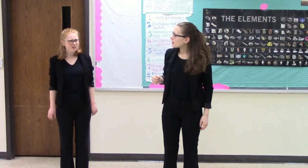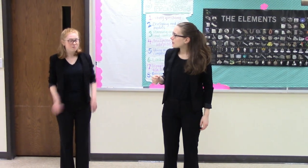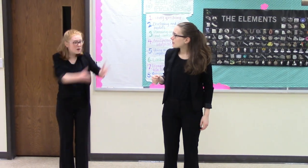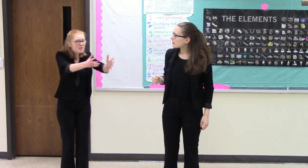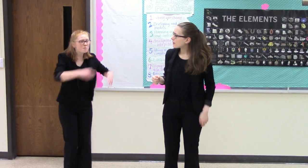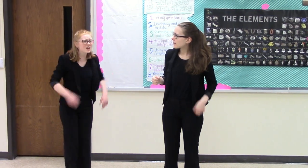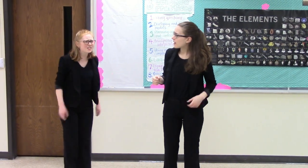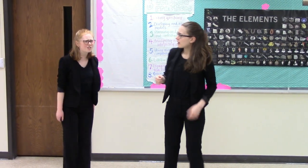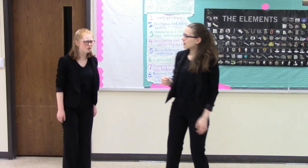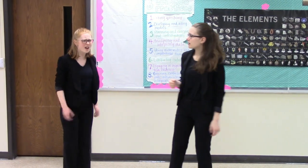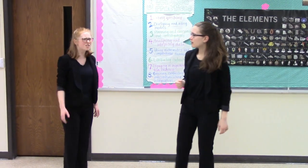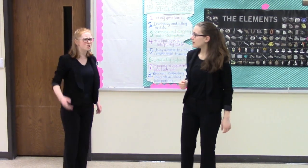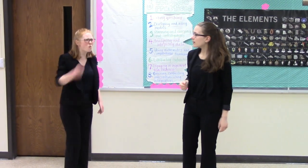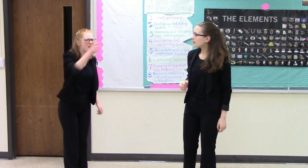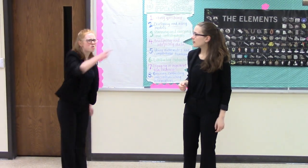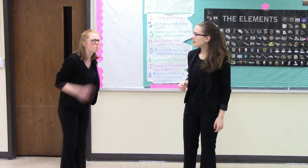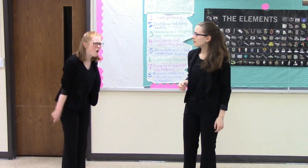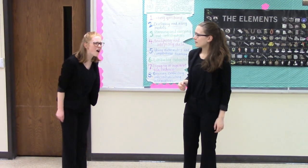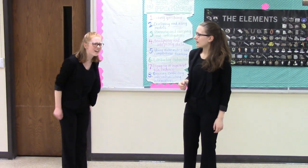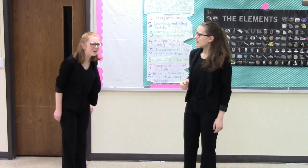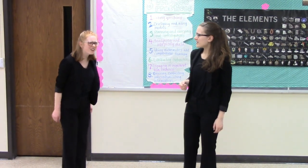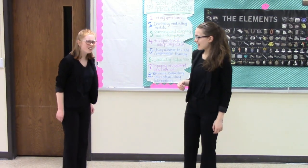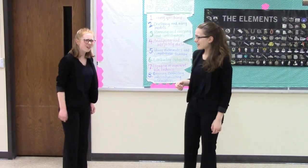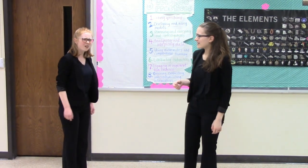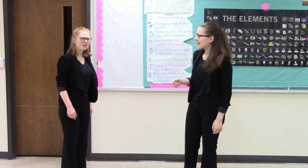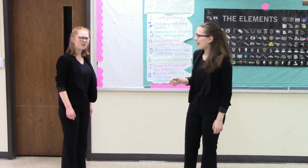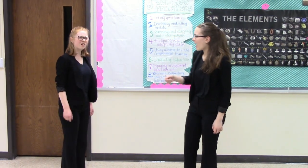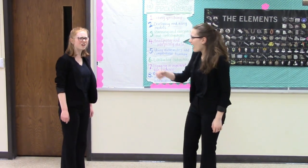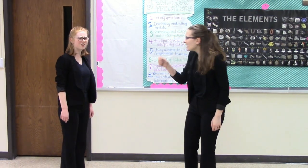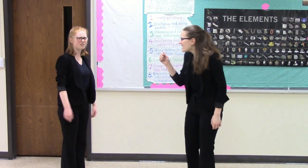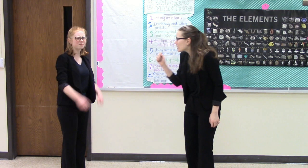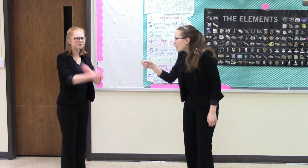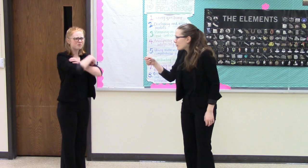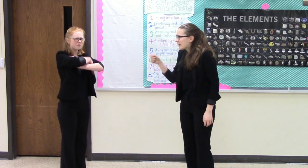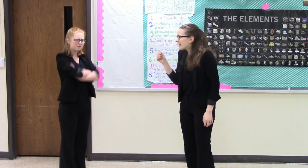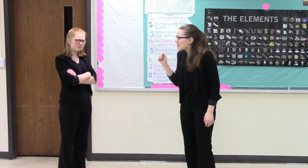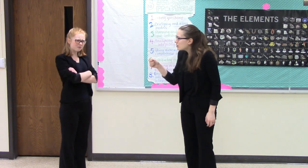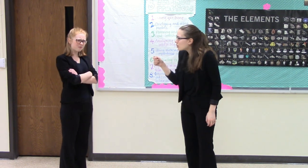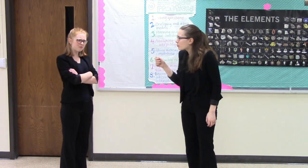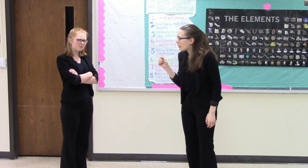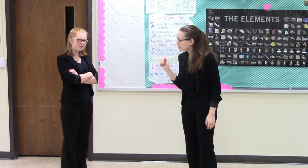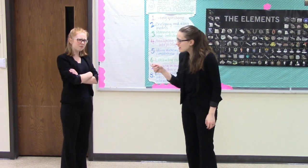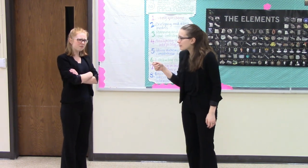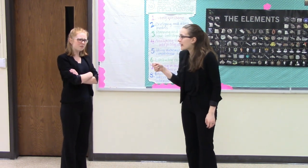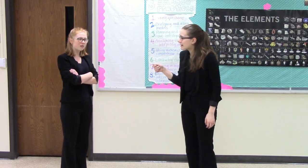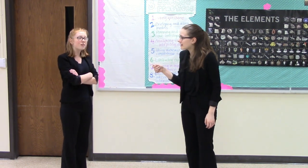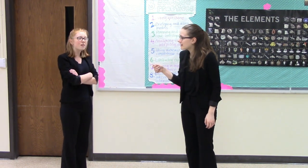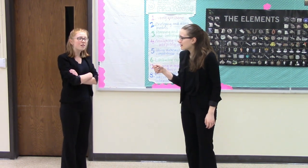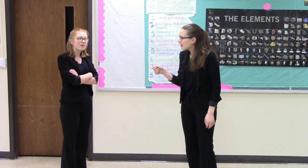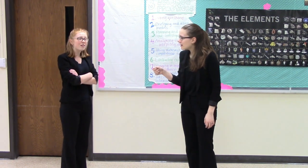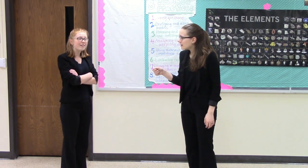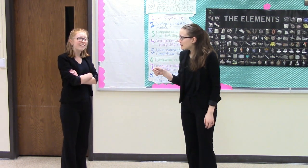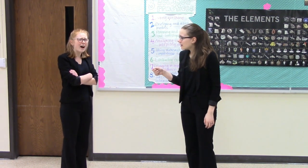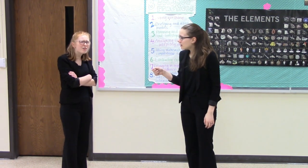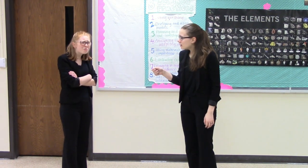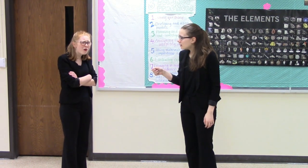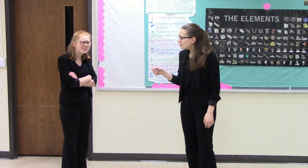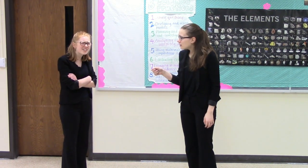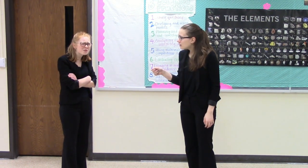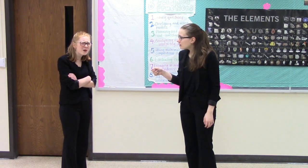Be the big sister. That's the way you want it. Stacy, I take over because you don't participate. I don't participate.